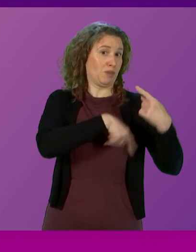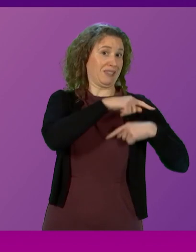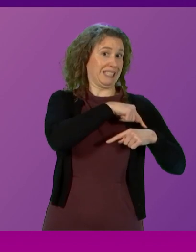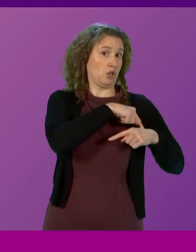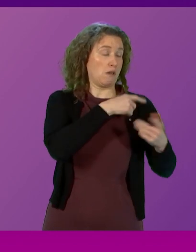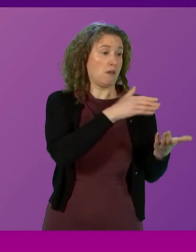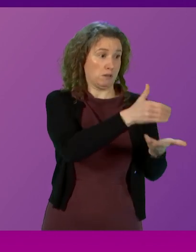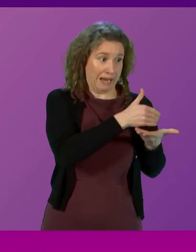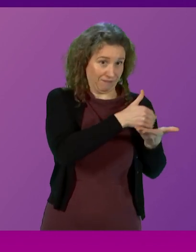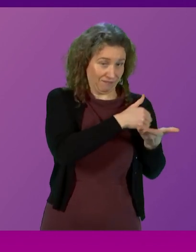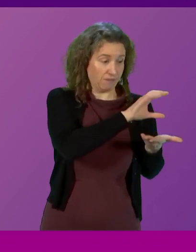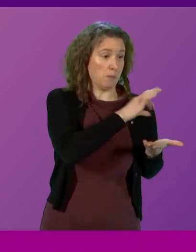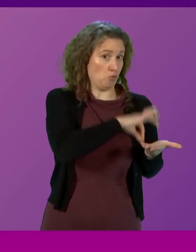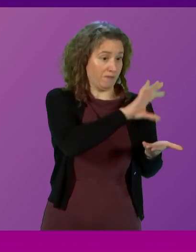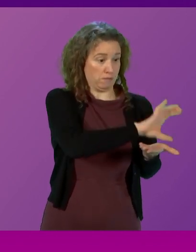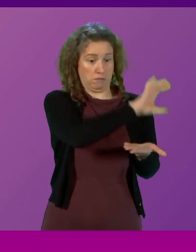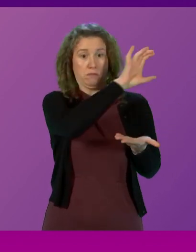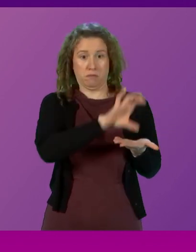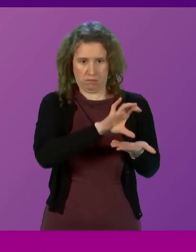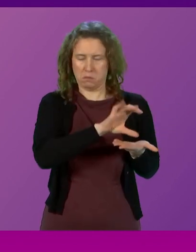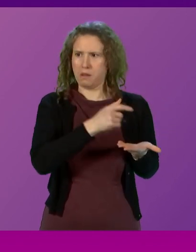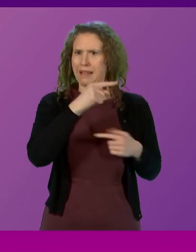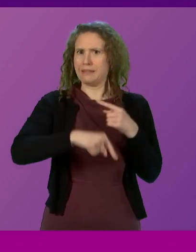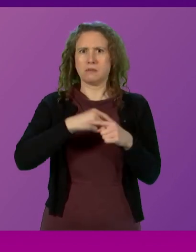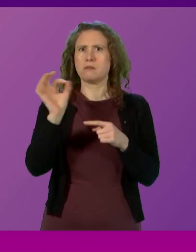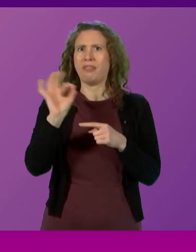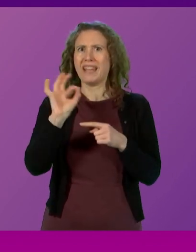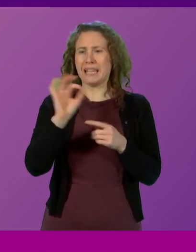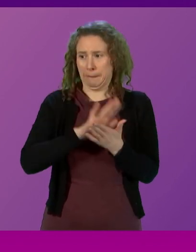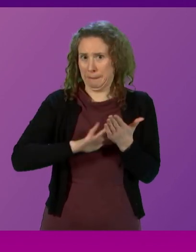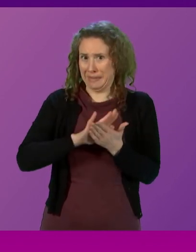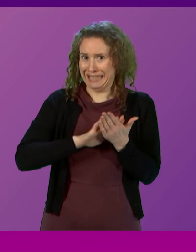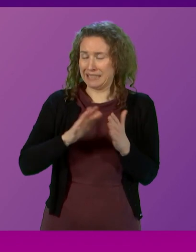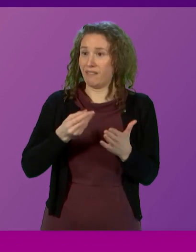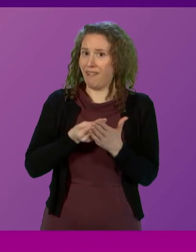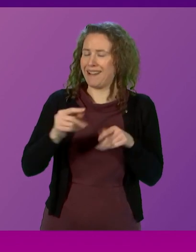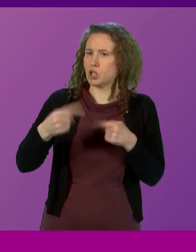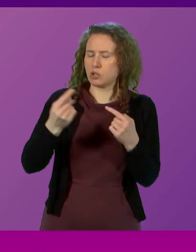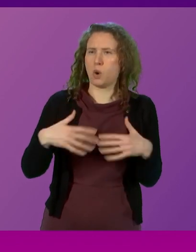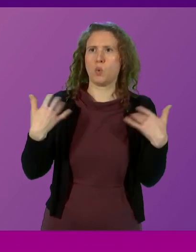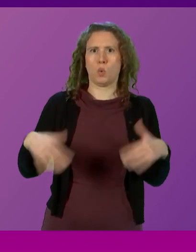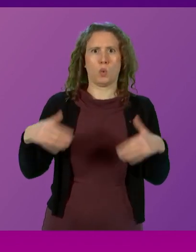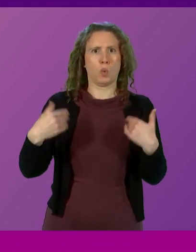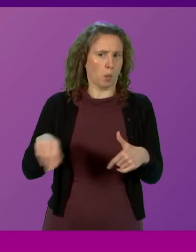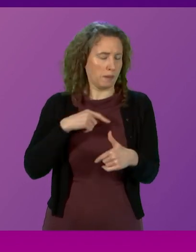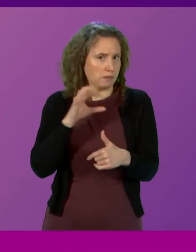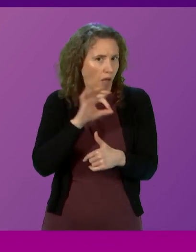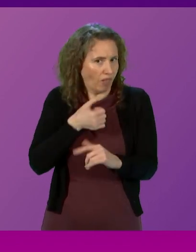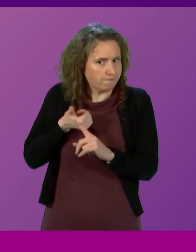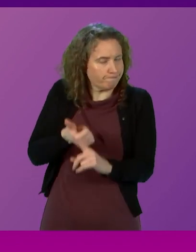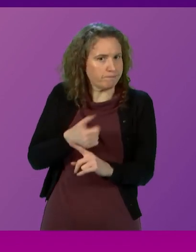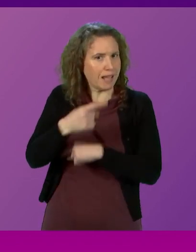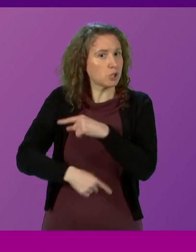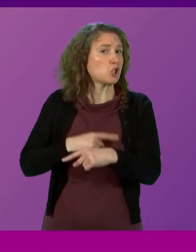previous year. The absence of that carryover increases the scale of the financial challenges that we face in the next